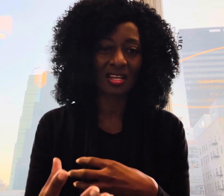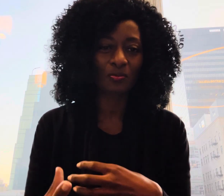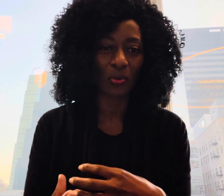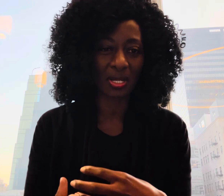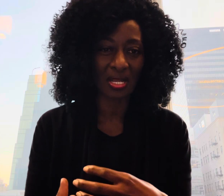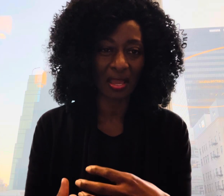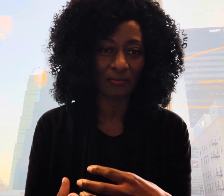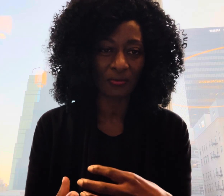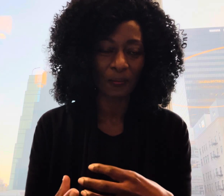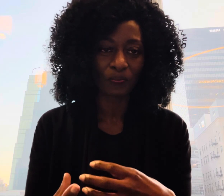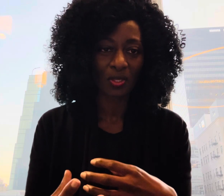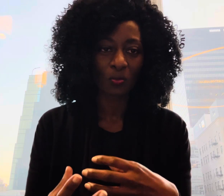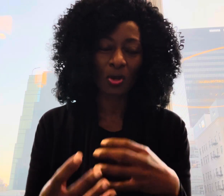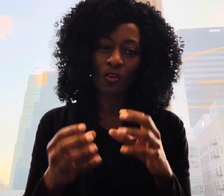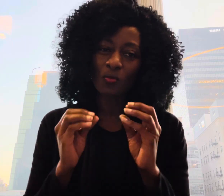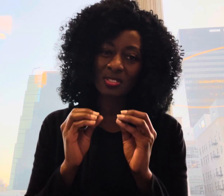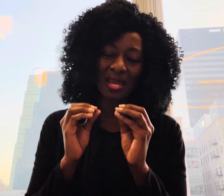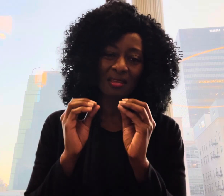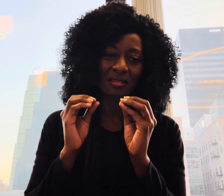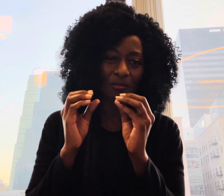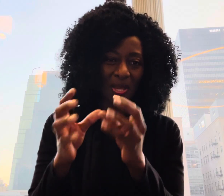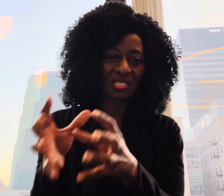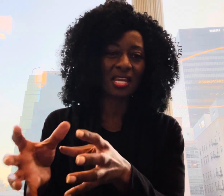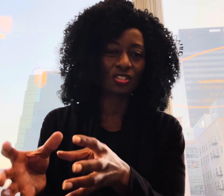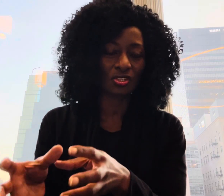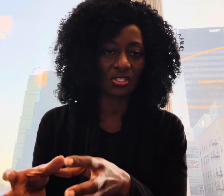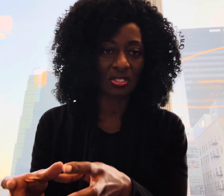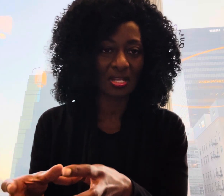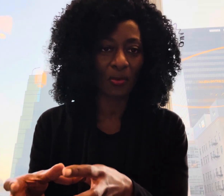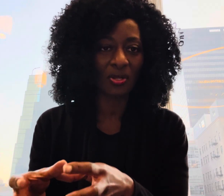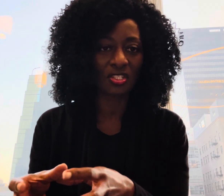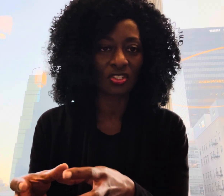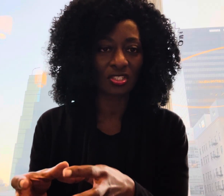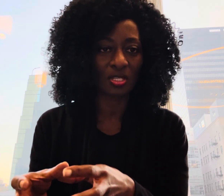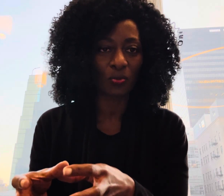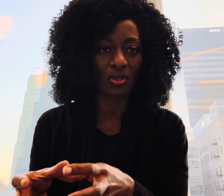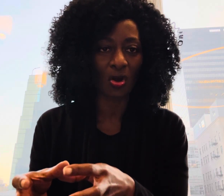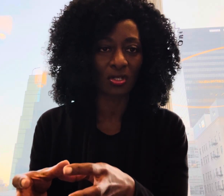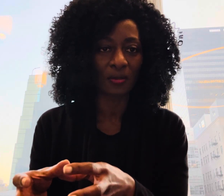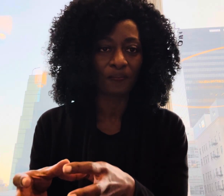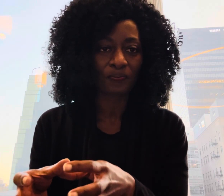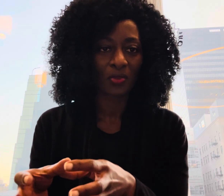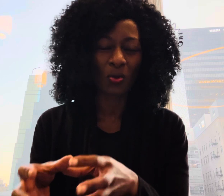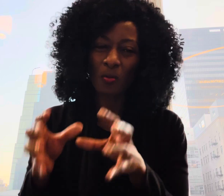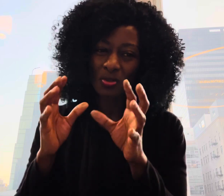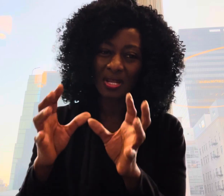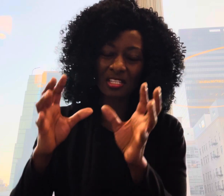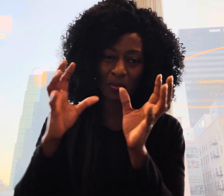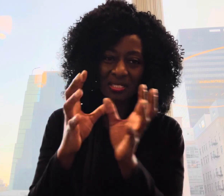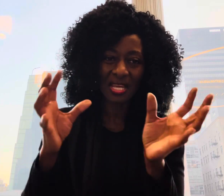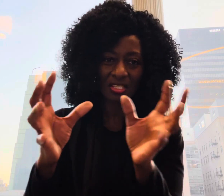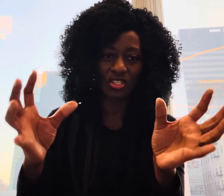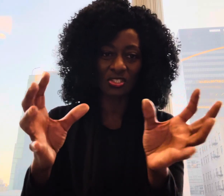prayer life we're almost like spectators in our relationship with god we're almost like spectators